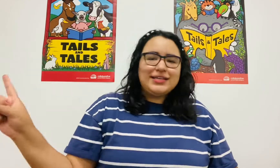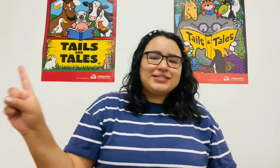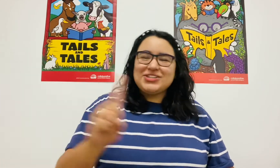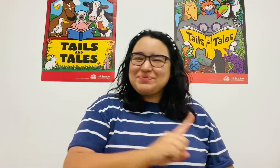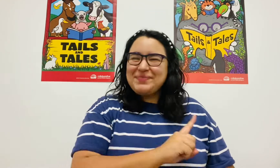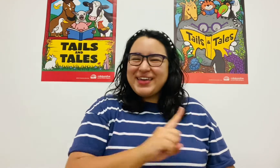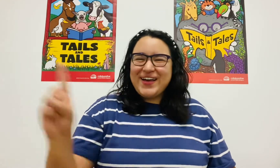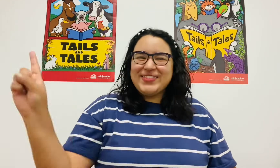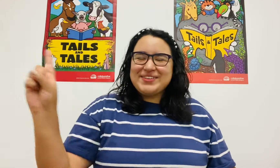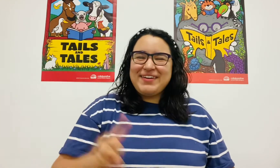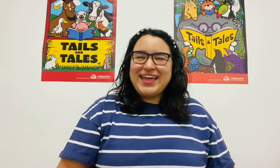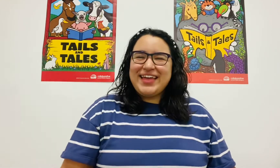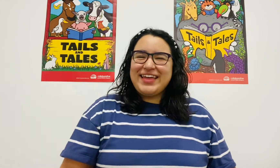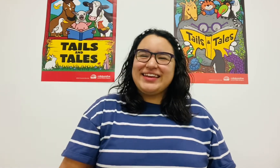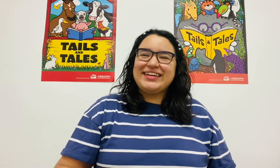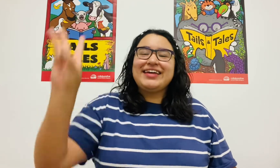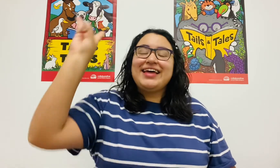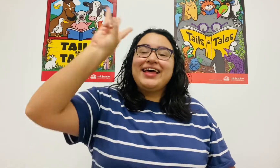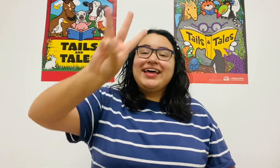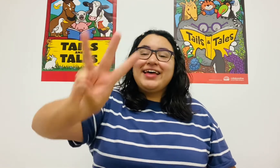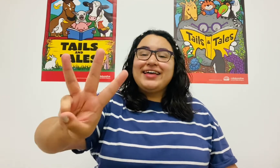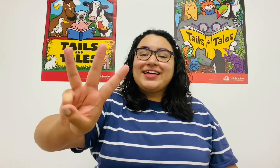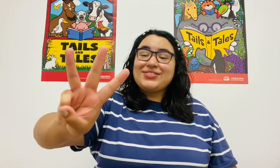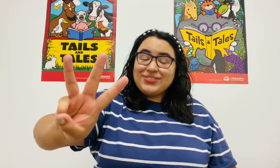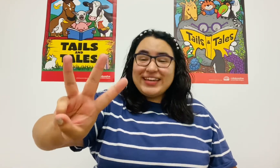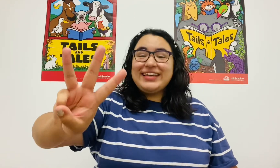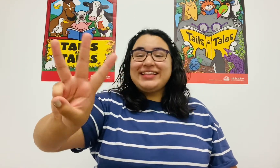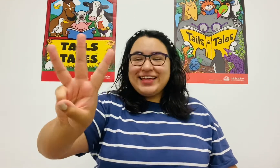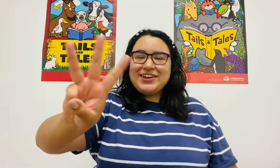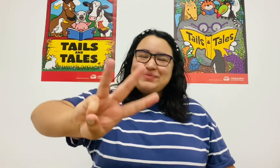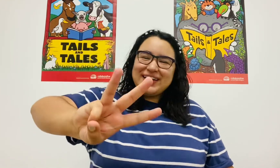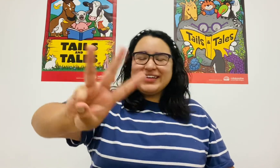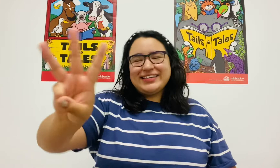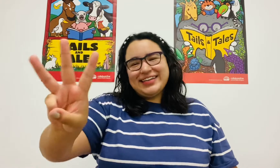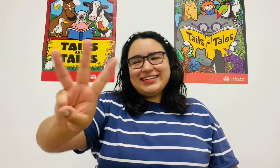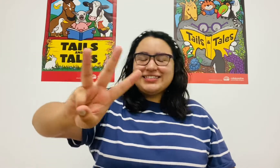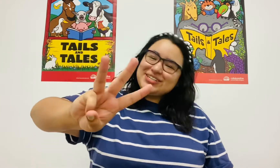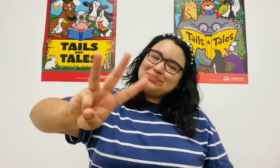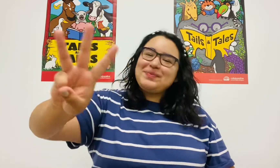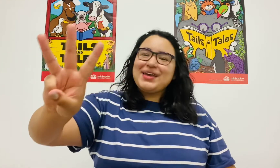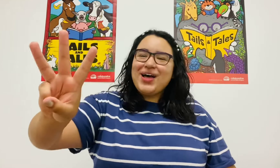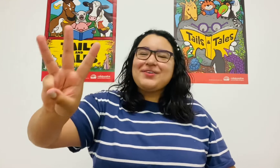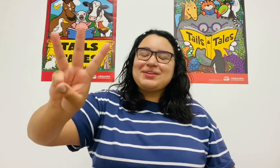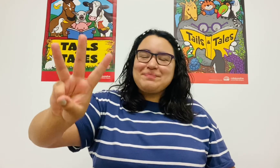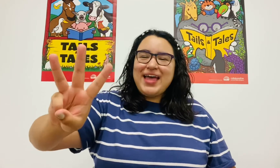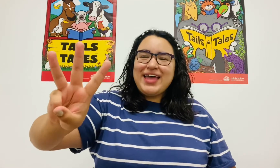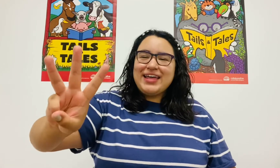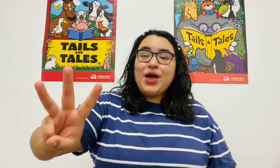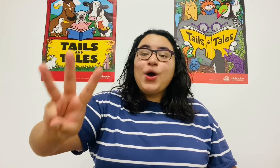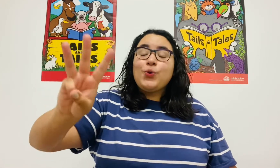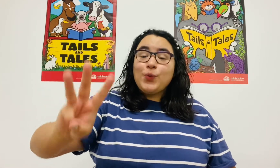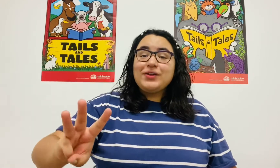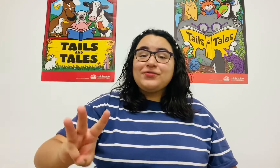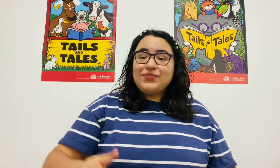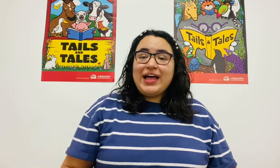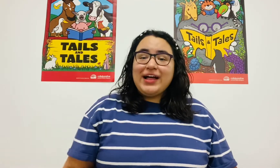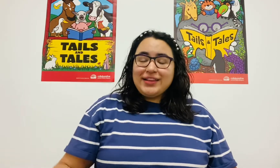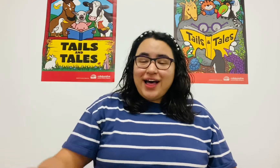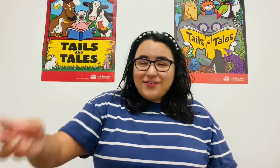jumping on the bed. Three little monkeys jumping off the bed. One fell off